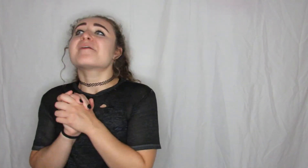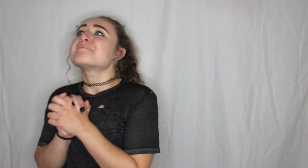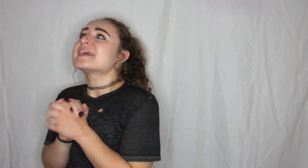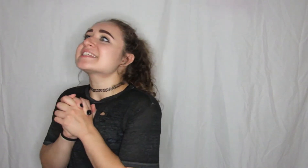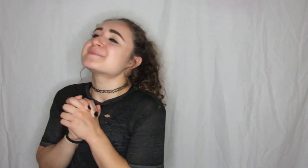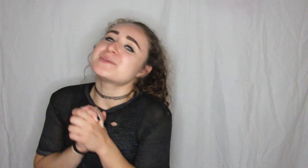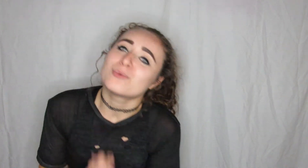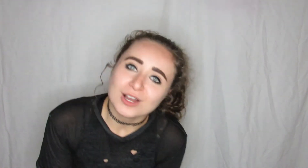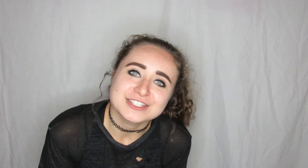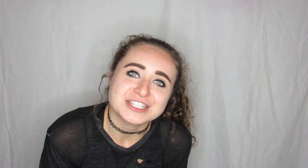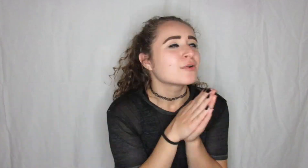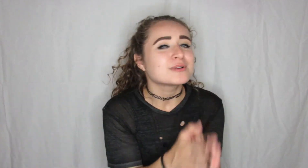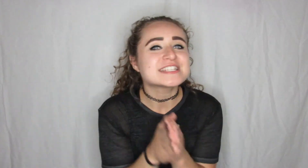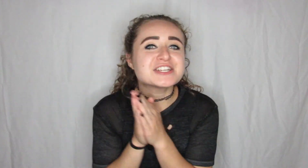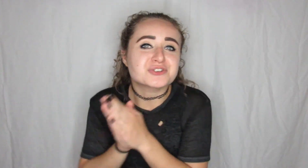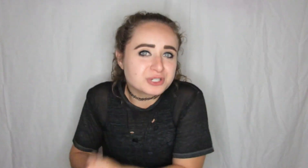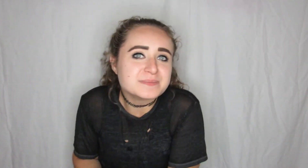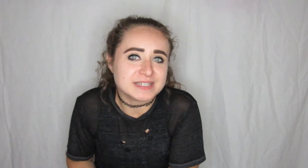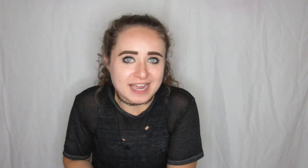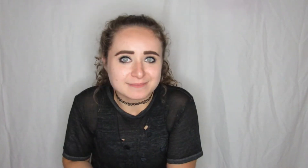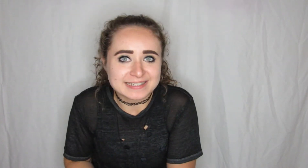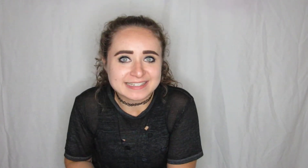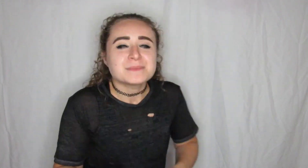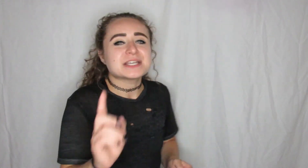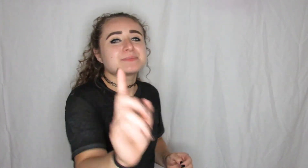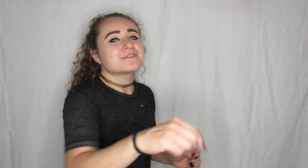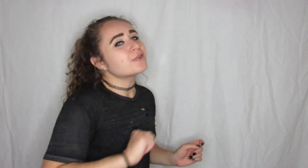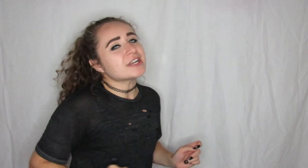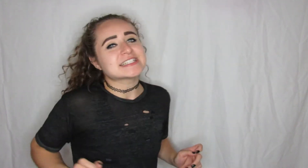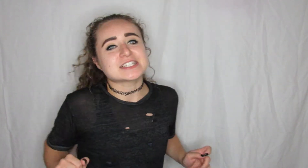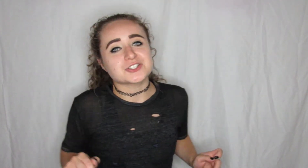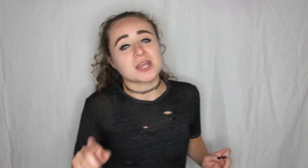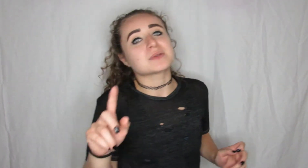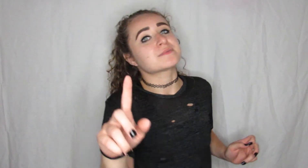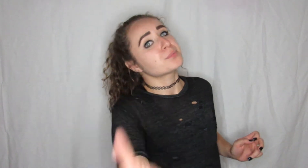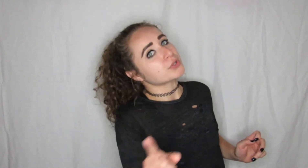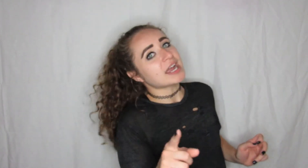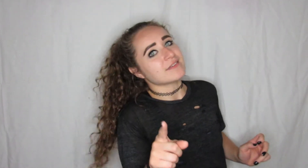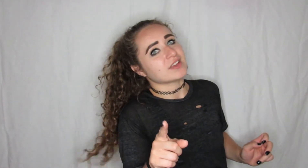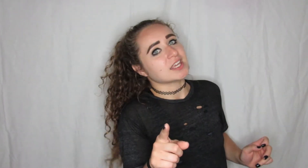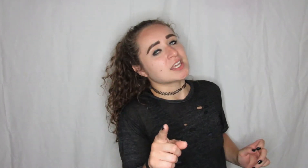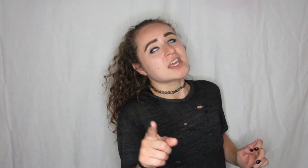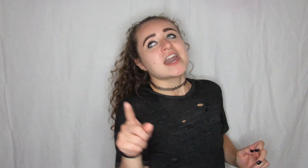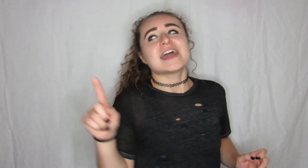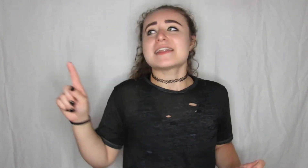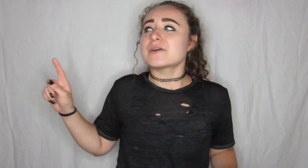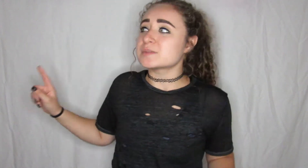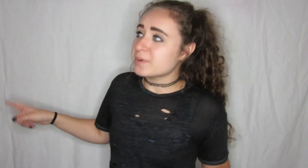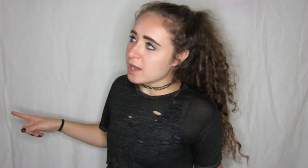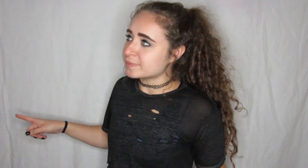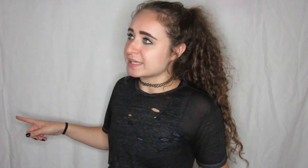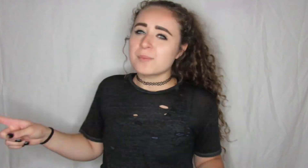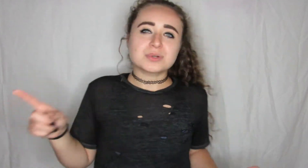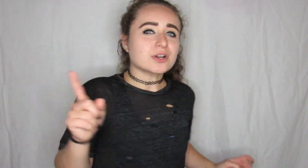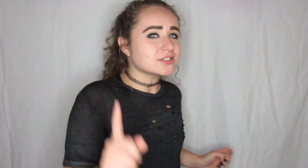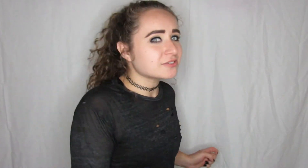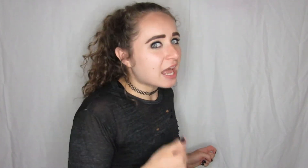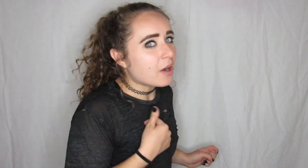makes me wonder was he creeping on me because before his Instagram was private and now it's public but also now